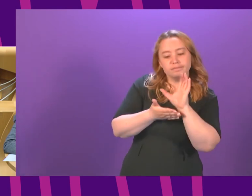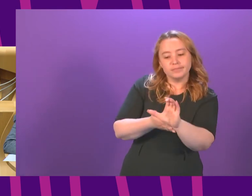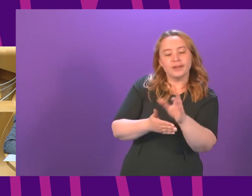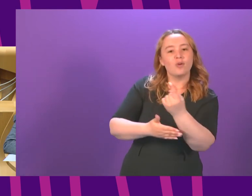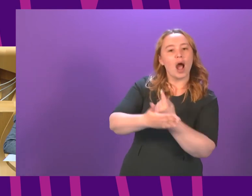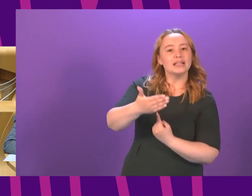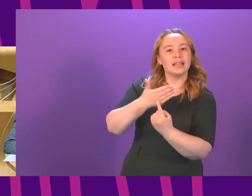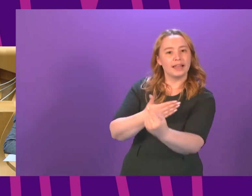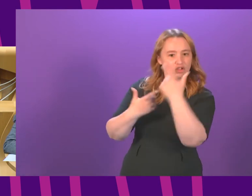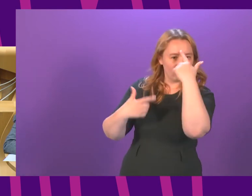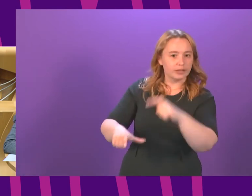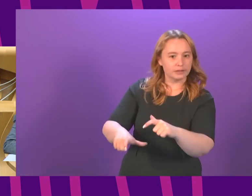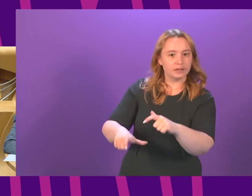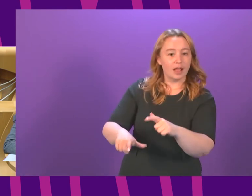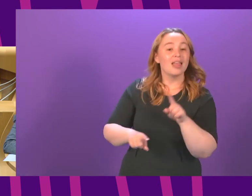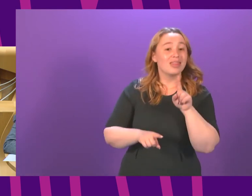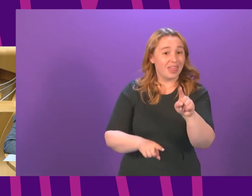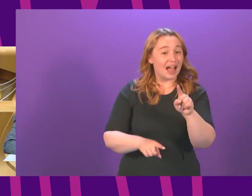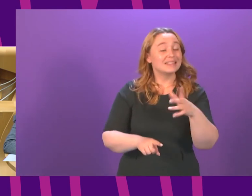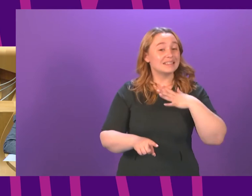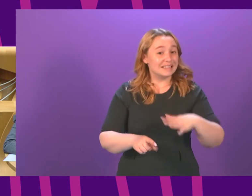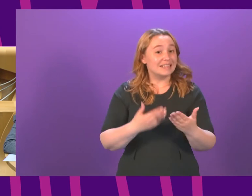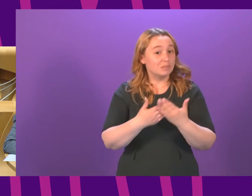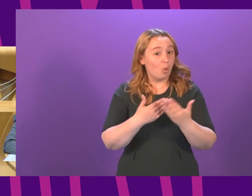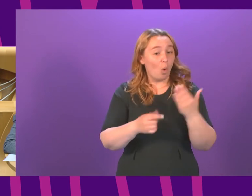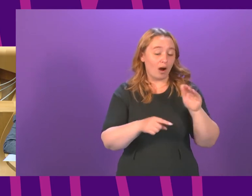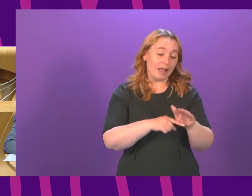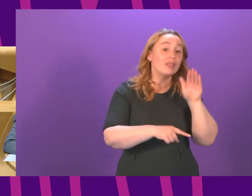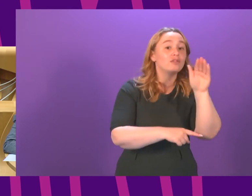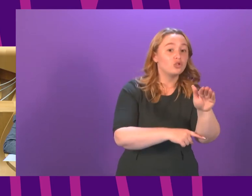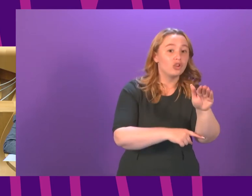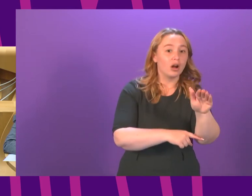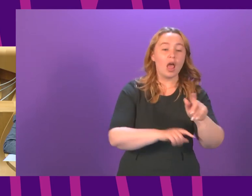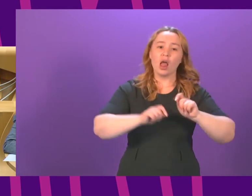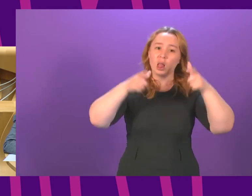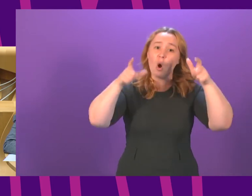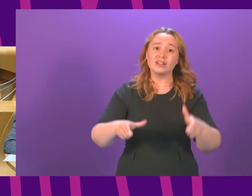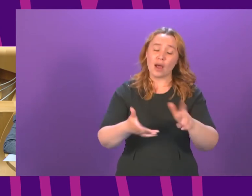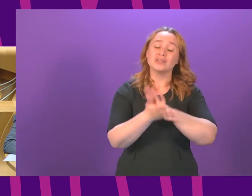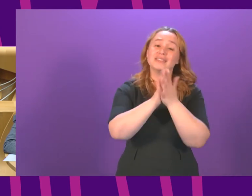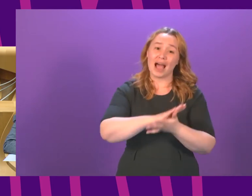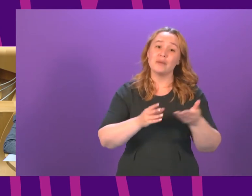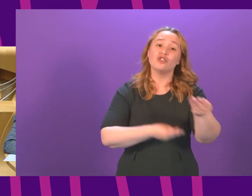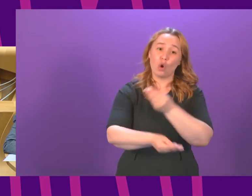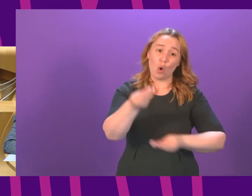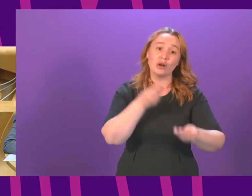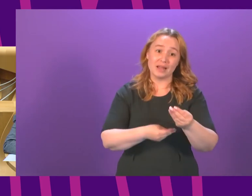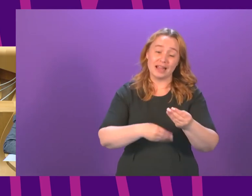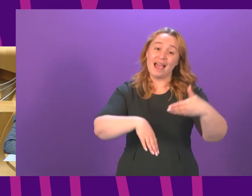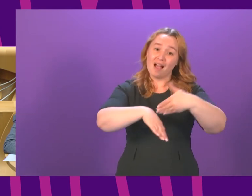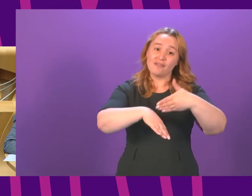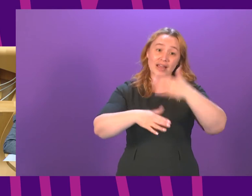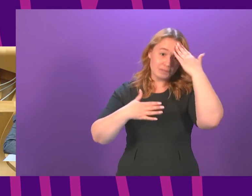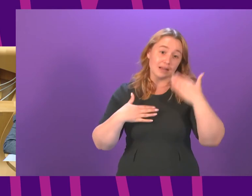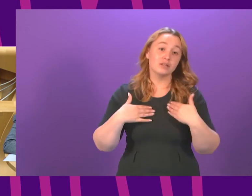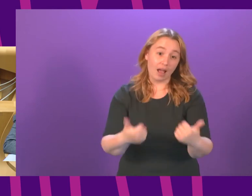be our first point of call in future outbreaks not further lockdowns which damage the economy and have a negative effect on people's mental health and